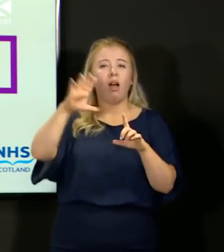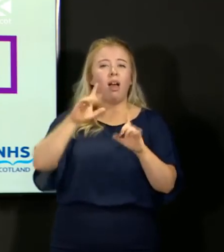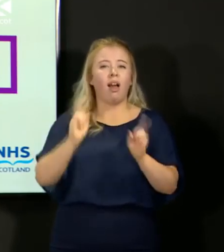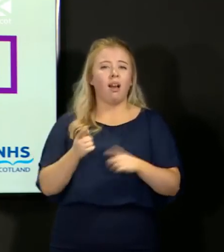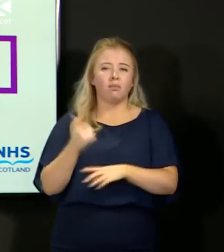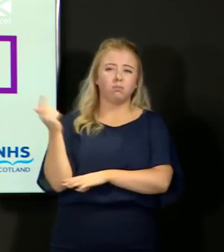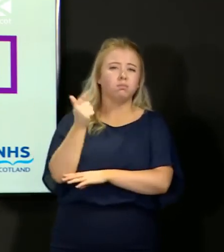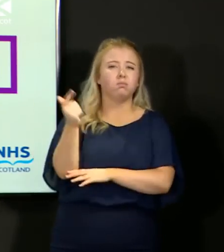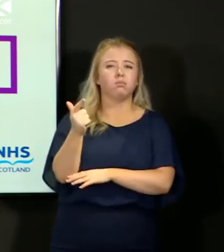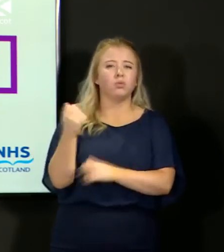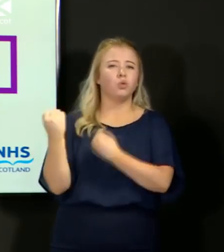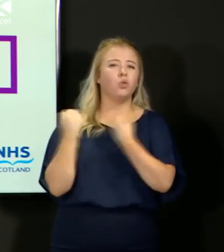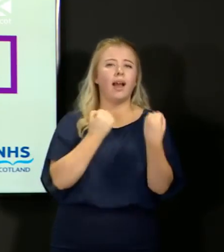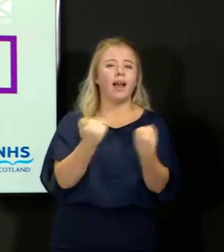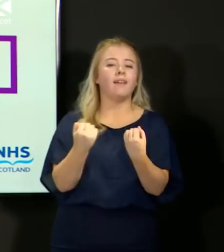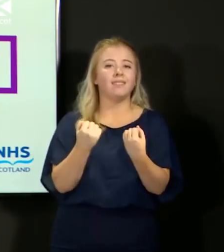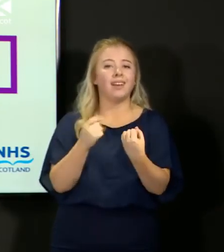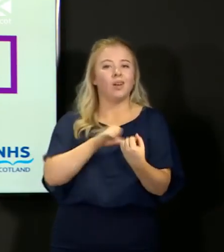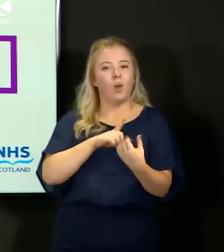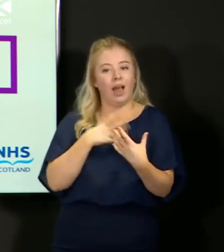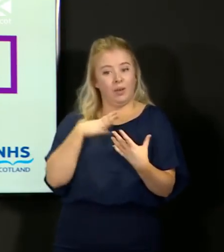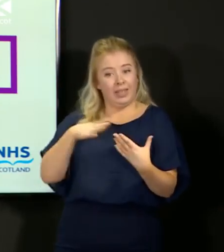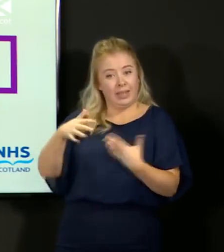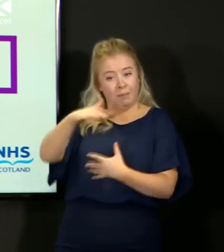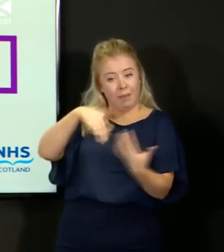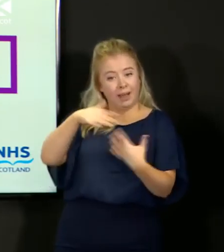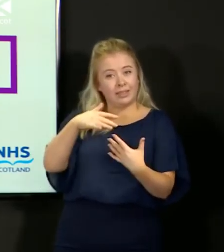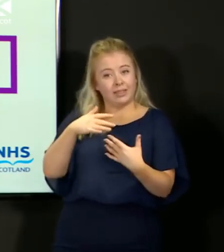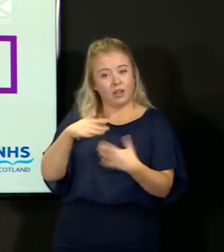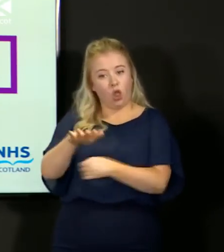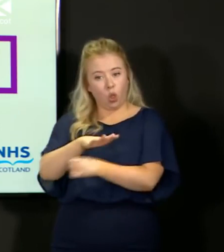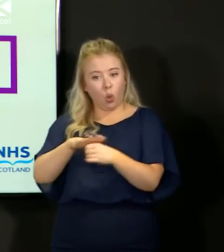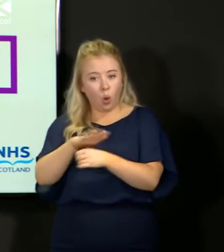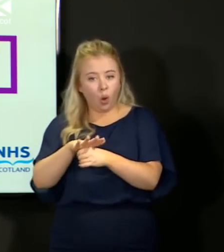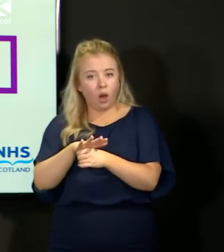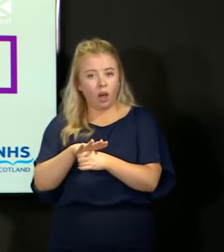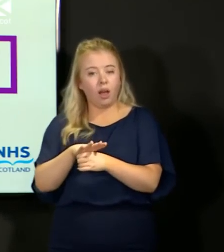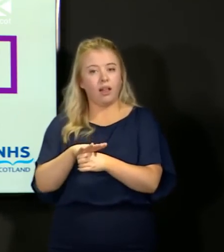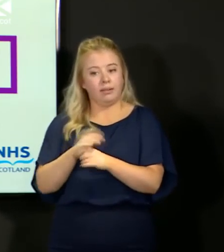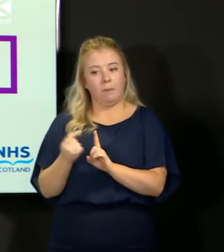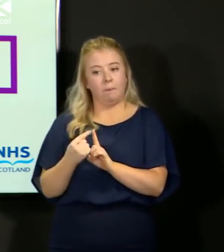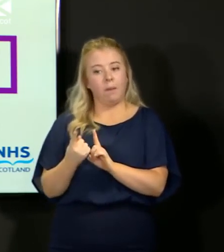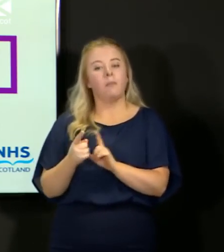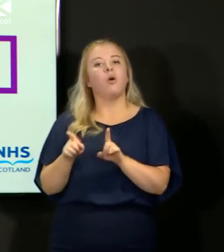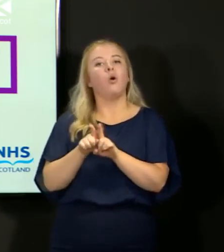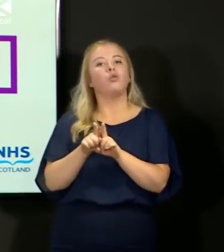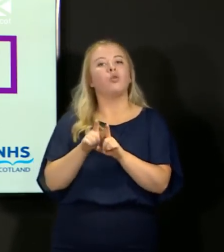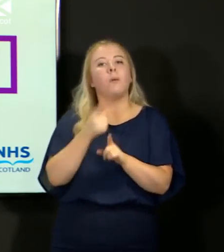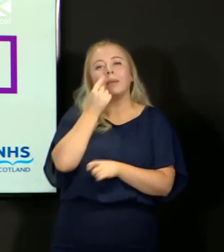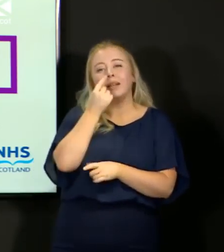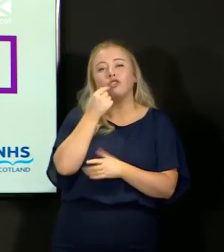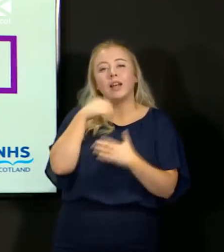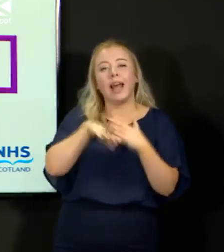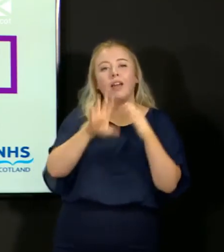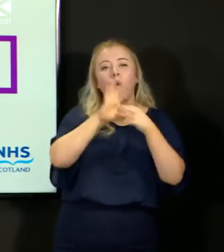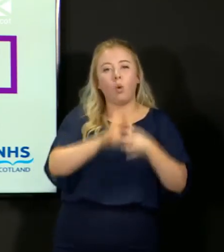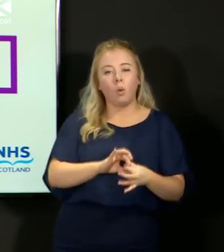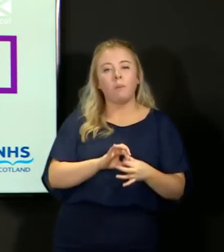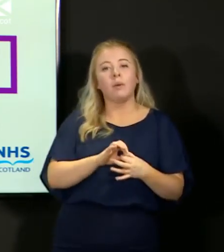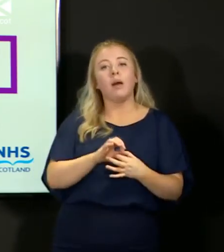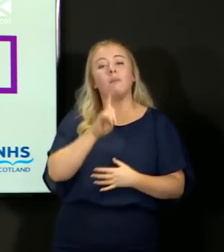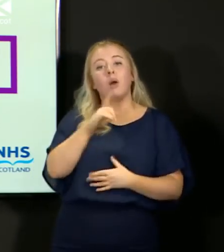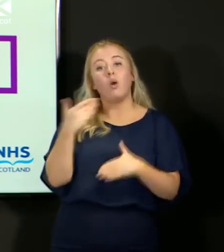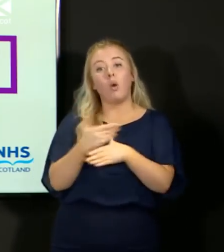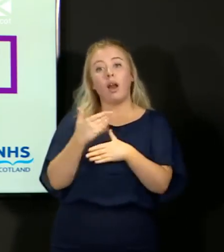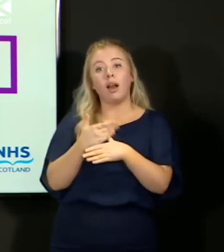when we have to have that mix of locally provided or it may be easier to provide at home. But what we are working towards